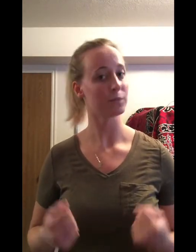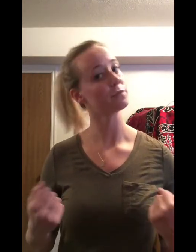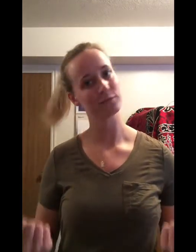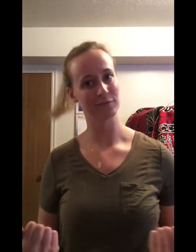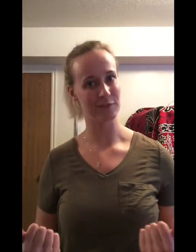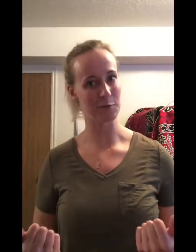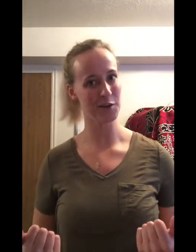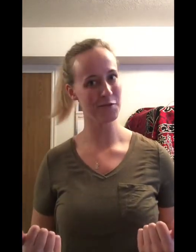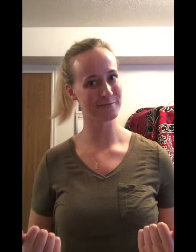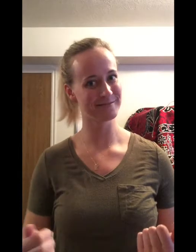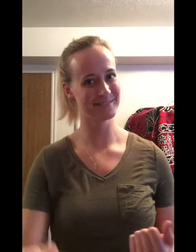here we go.